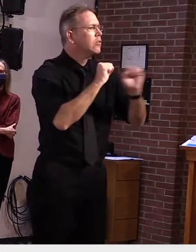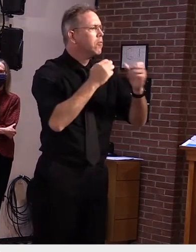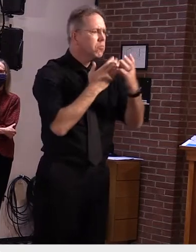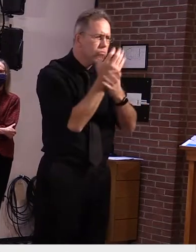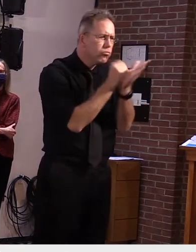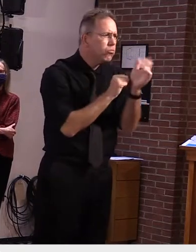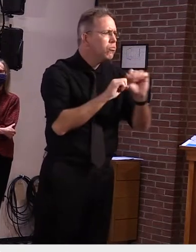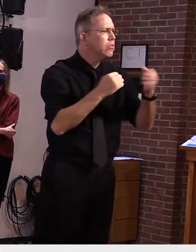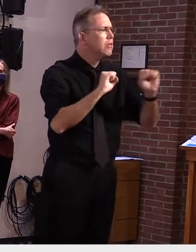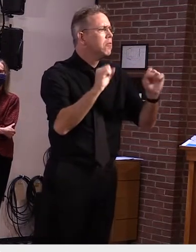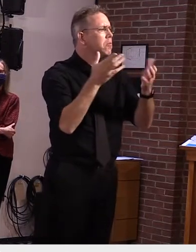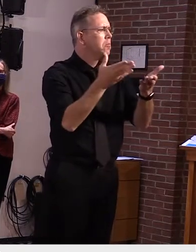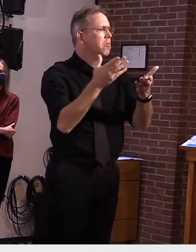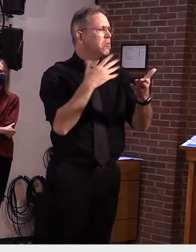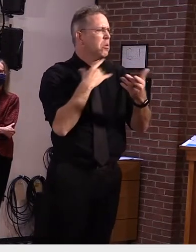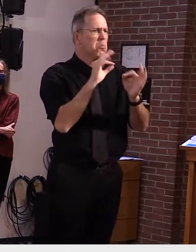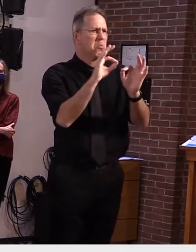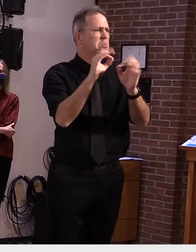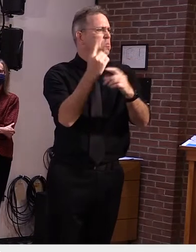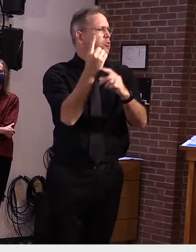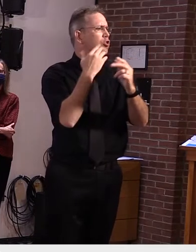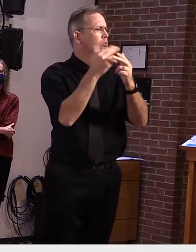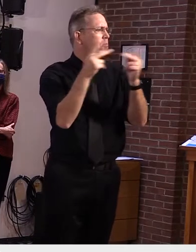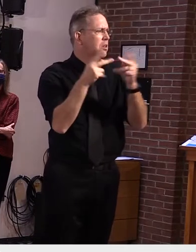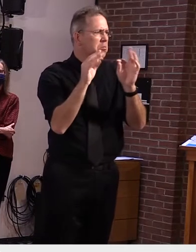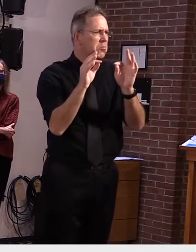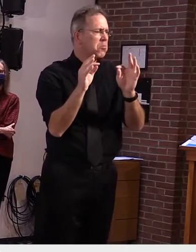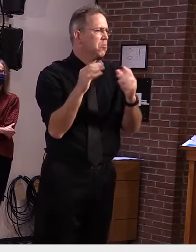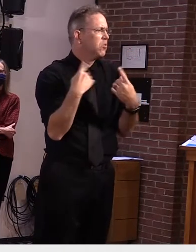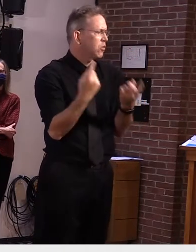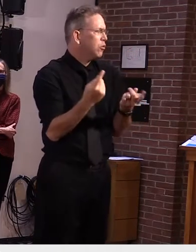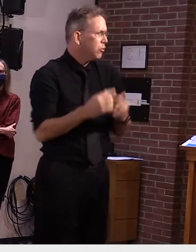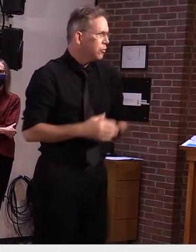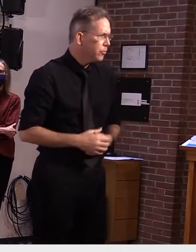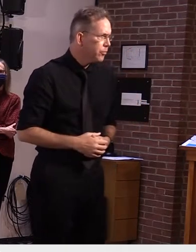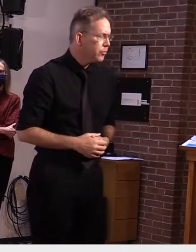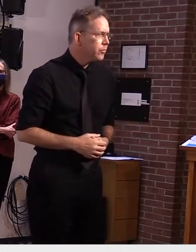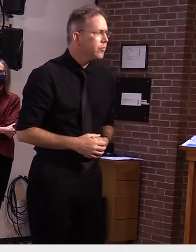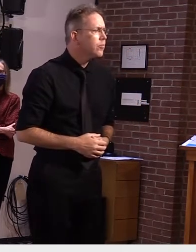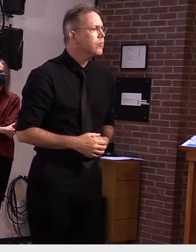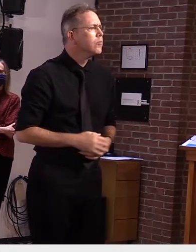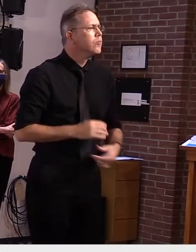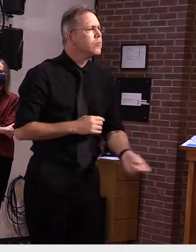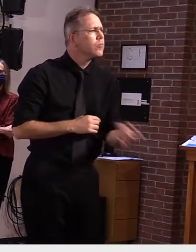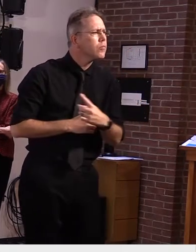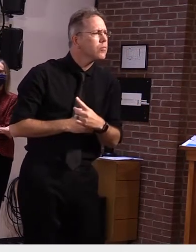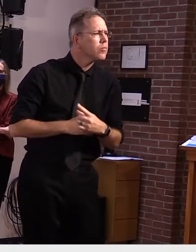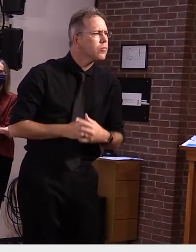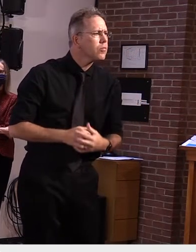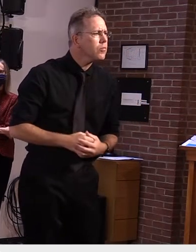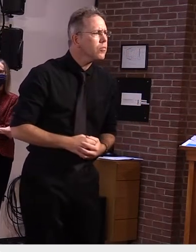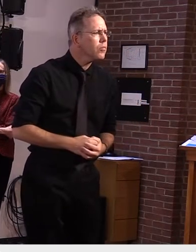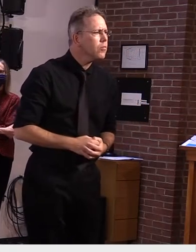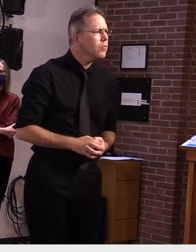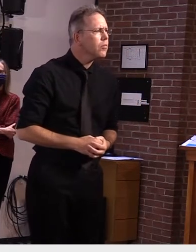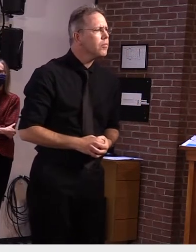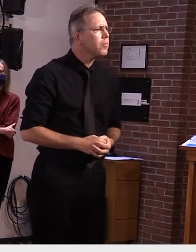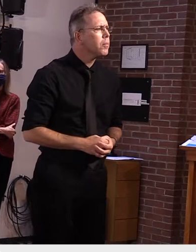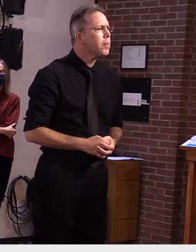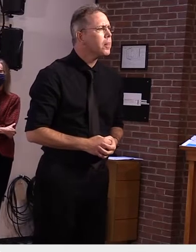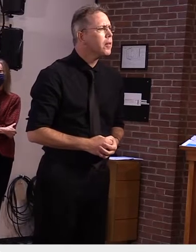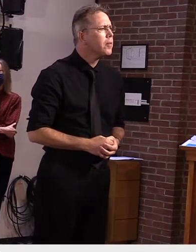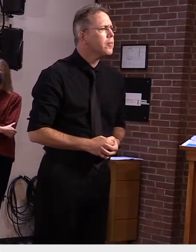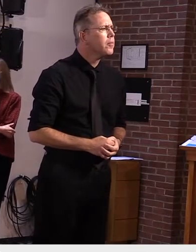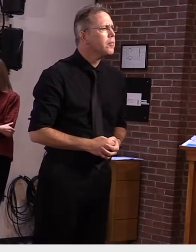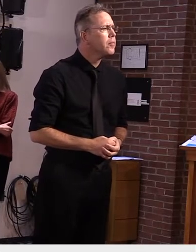and um so the other circumstance that the employee worked both at the nursing facility and at the